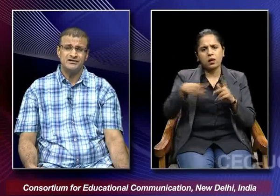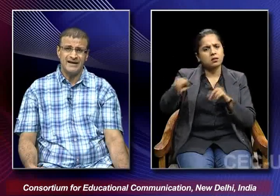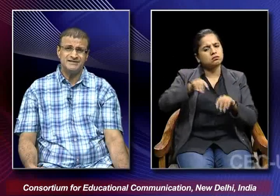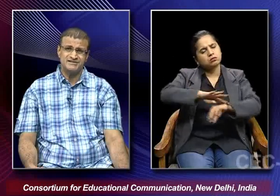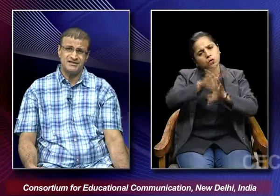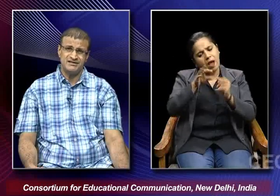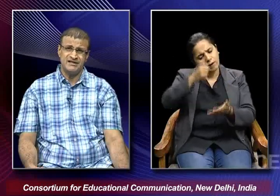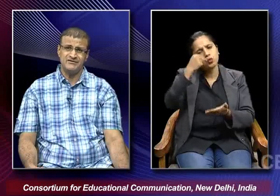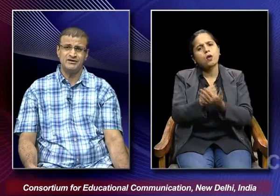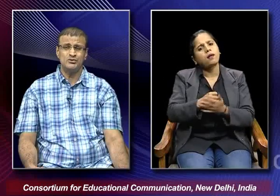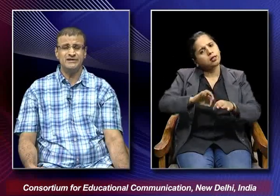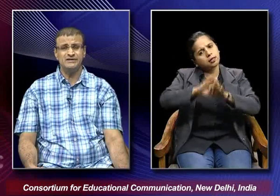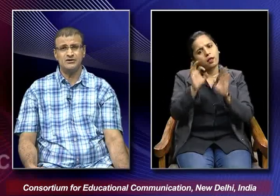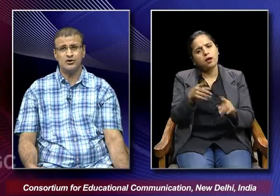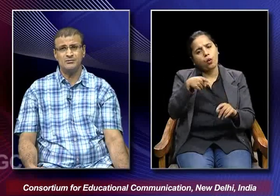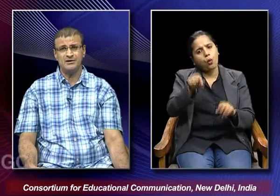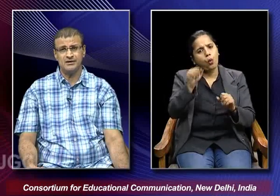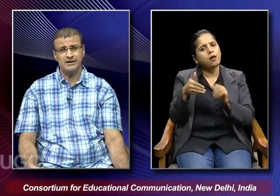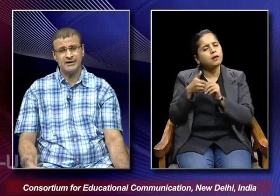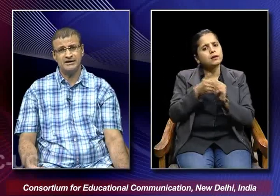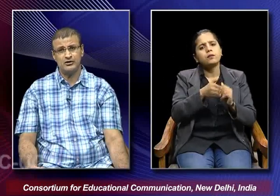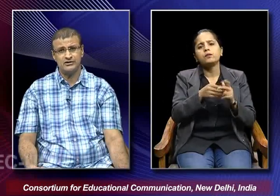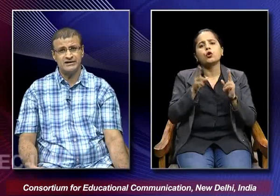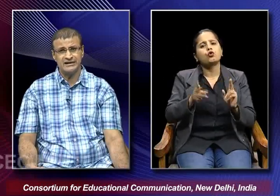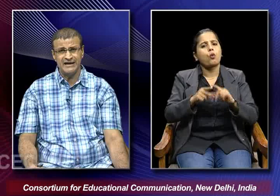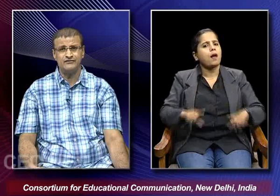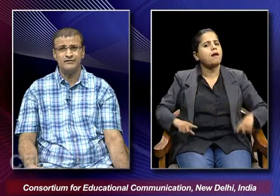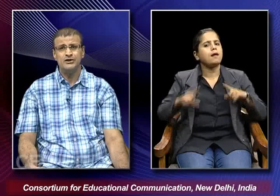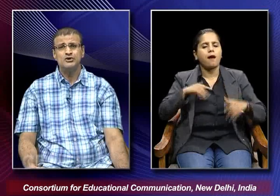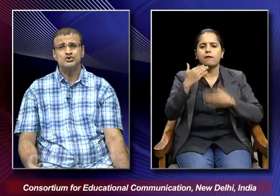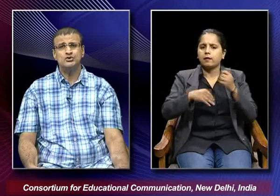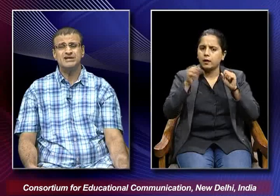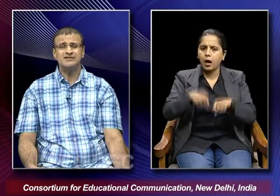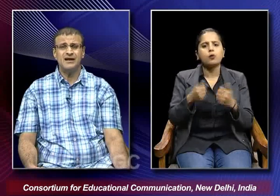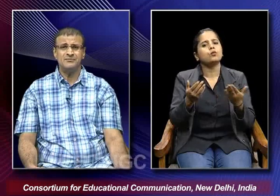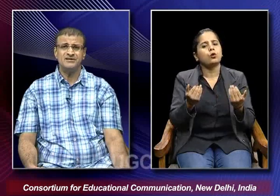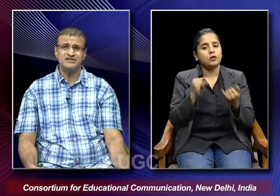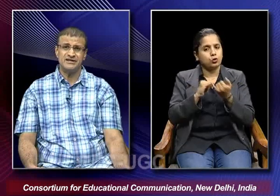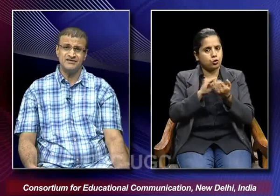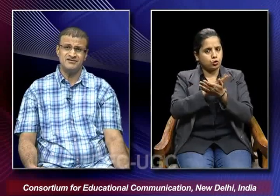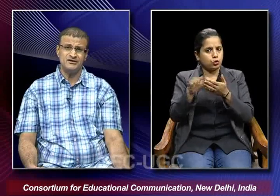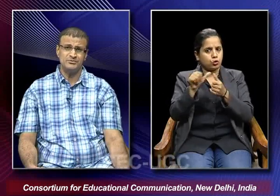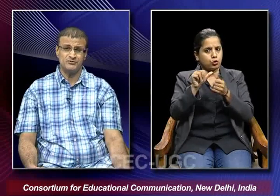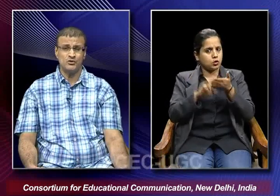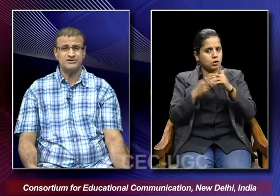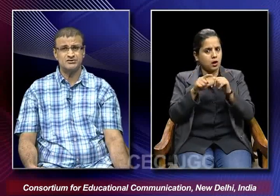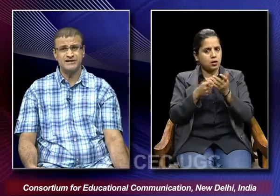rights that way to lead a normal and an ordinary life so shantaram is again trying to provoke the society